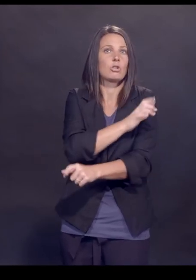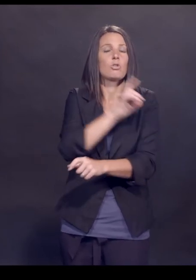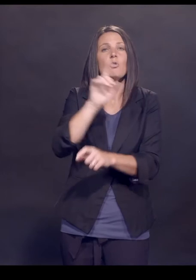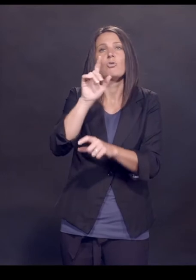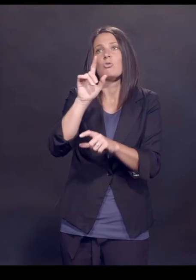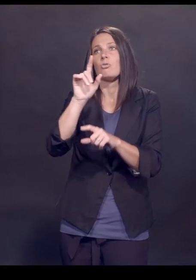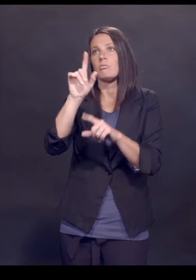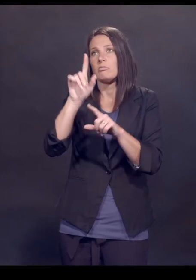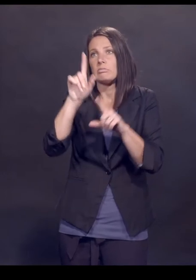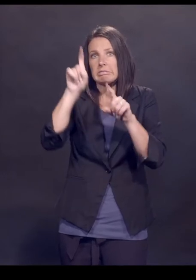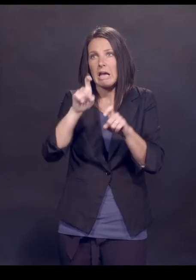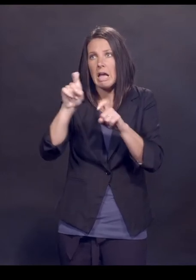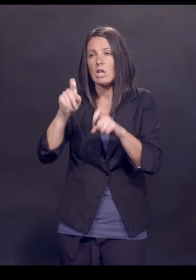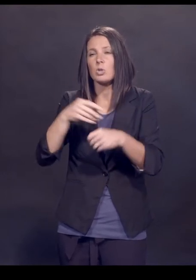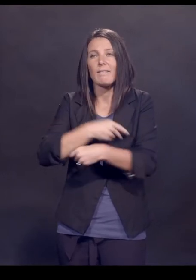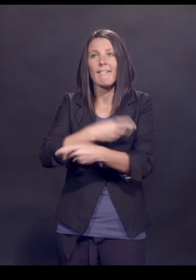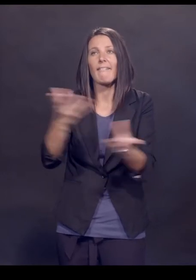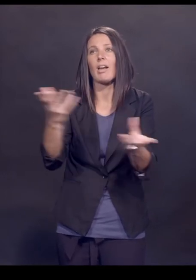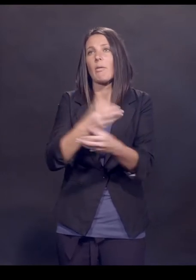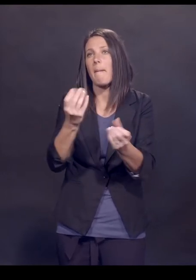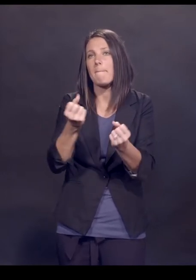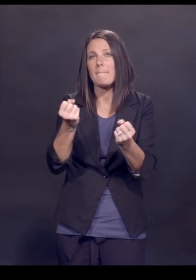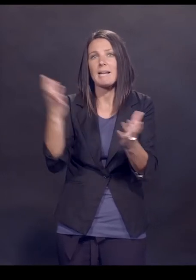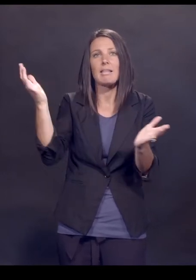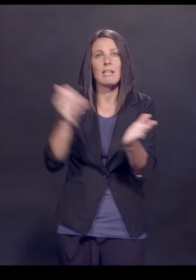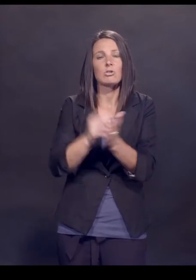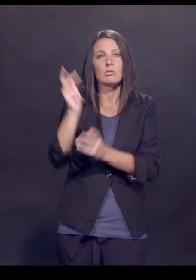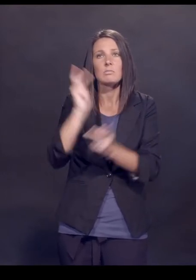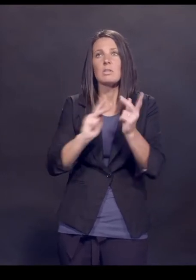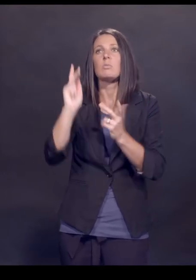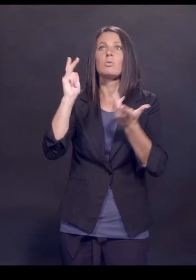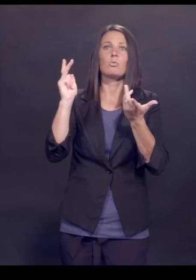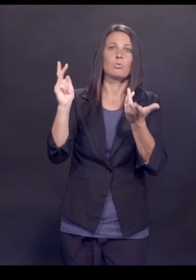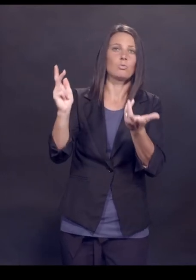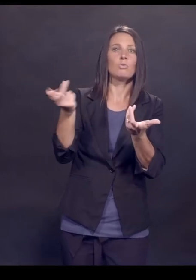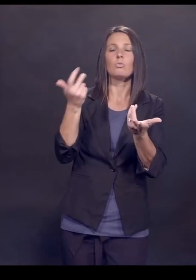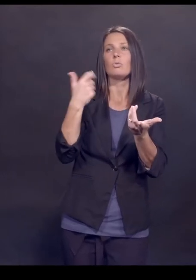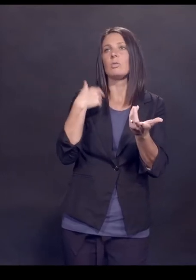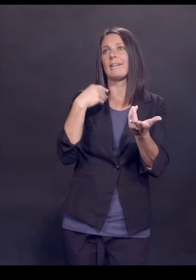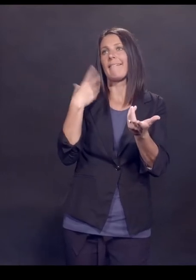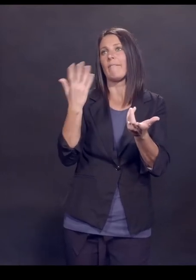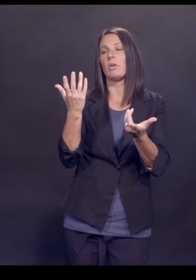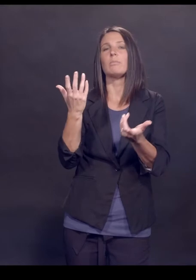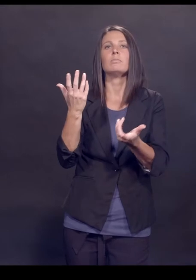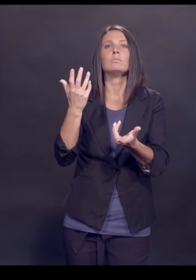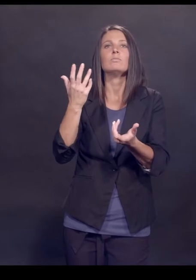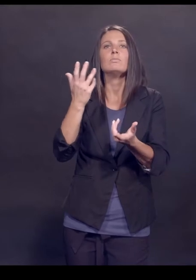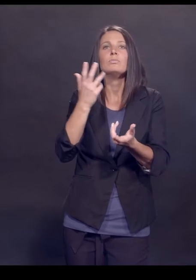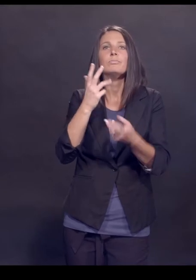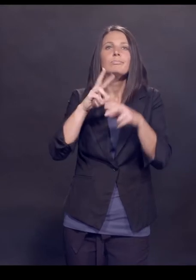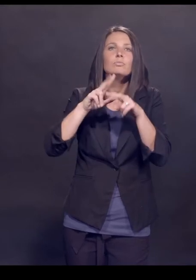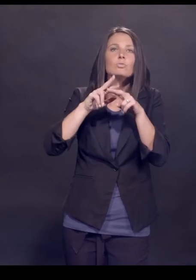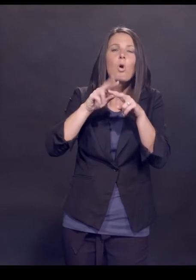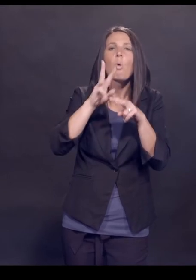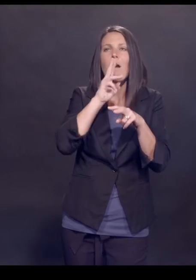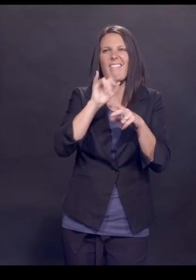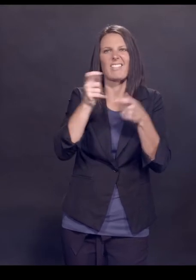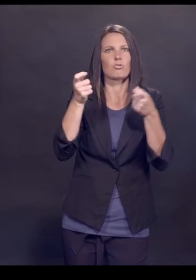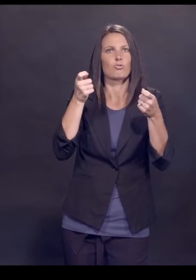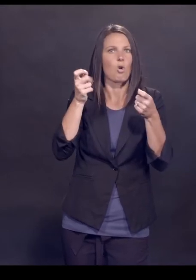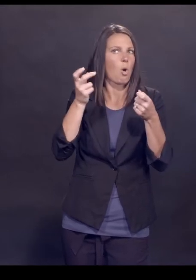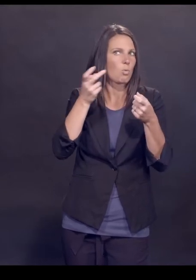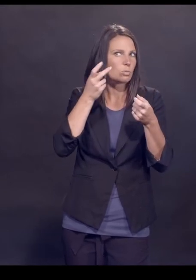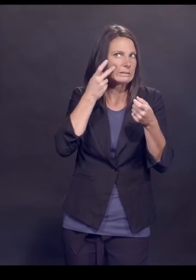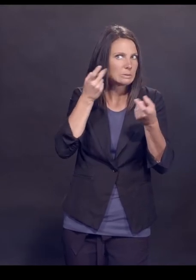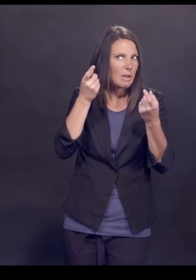tens of thousands of people the vaccine. Tens of thousands of people get a placebo, meaning salt water. So they serve as your control. And then you see what